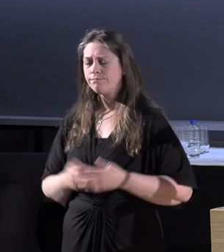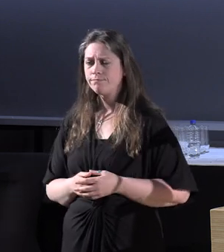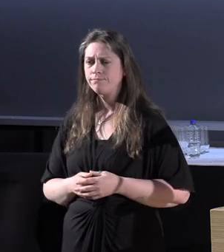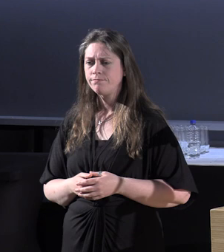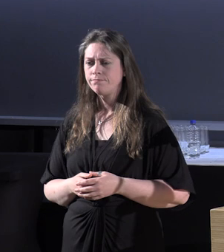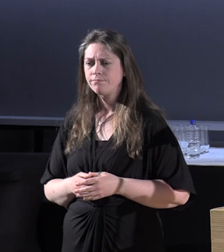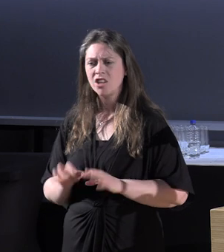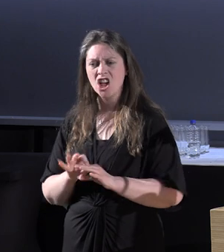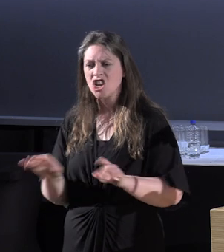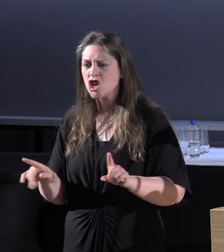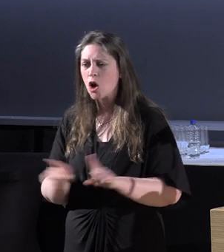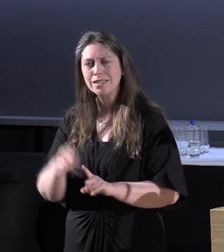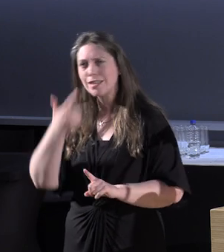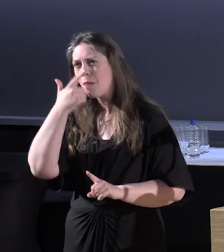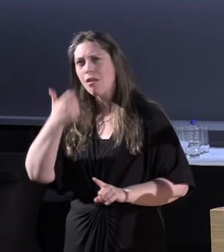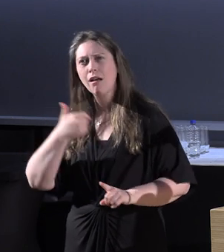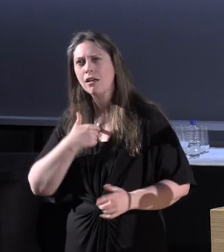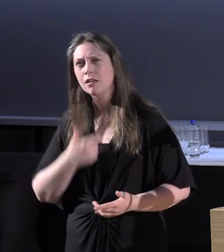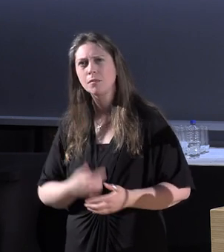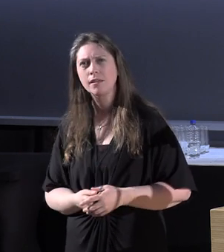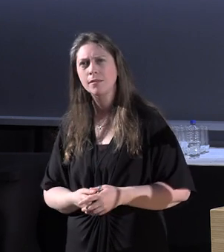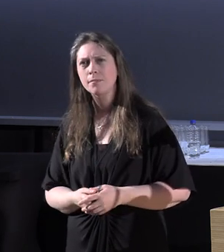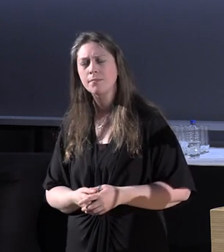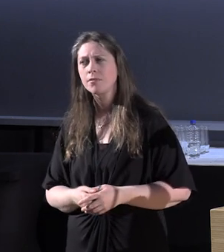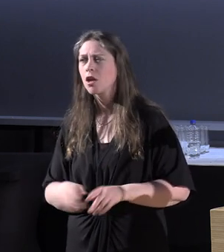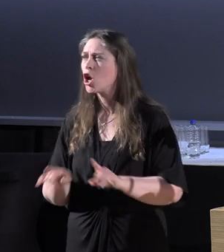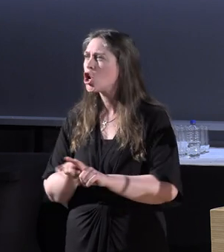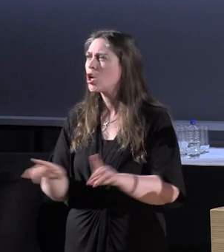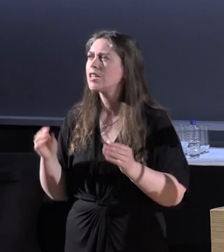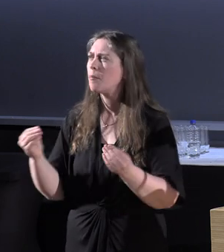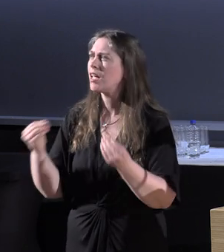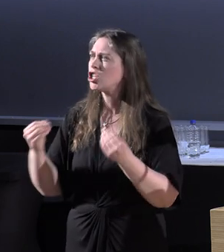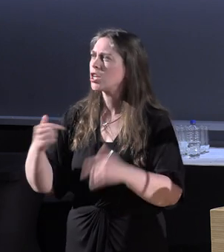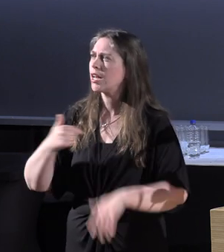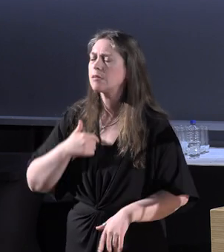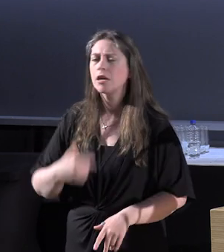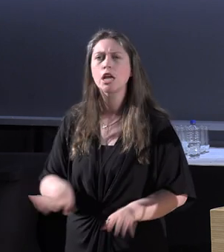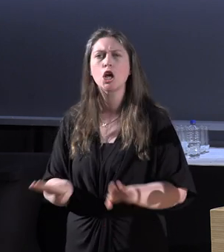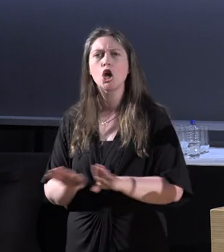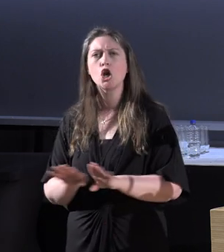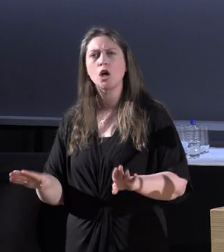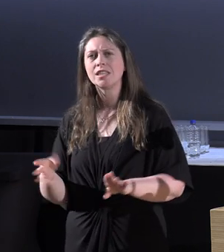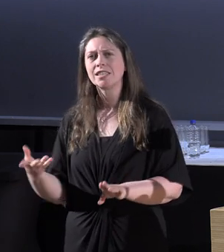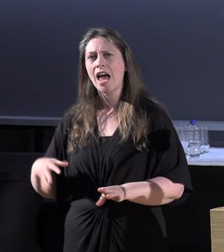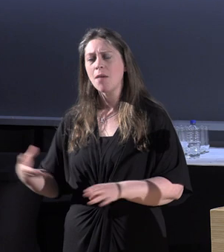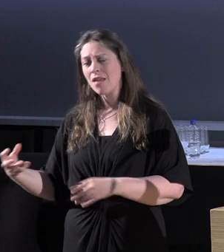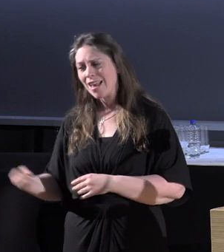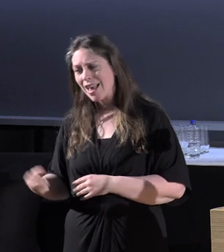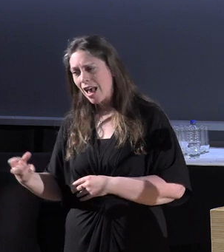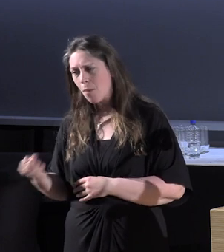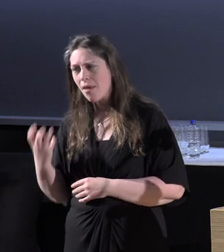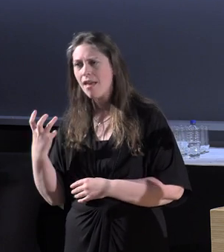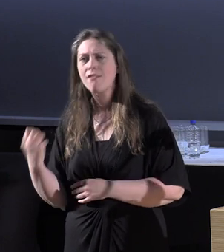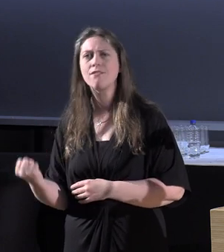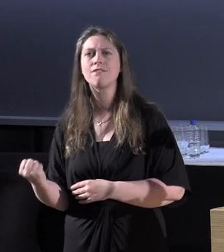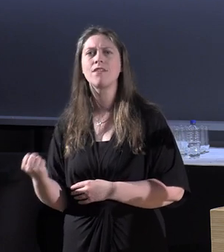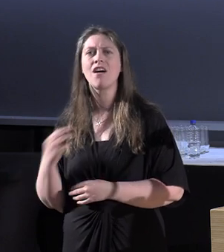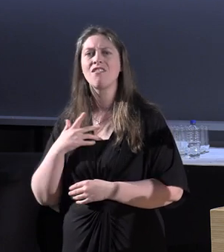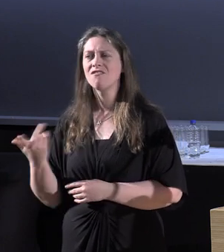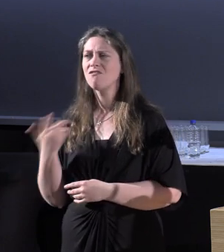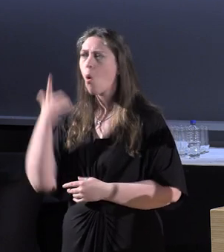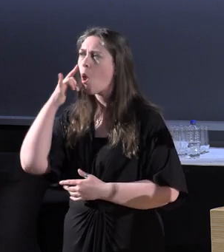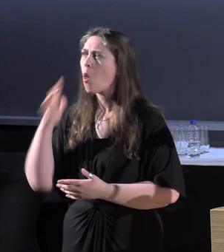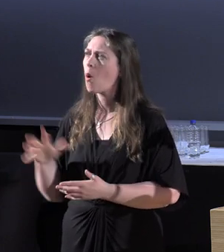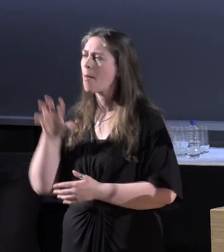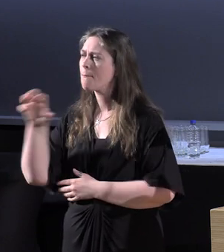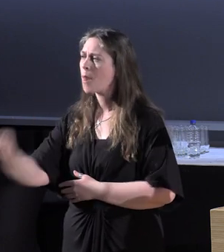not as fortunate as I am. They may not be as educated as I am. They may not have the income to retain a lawyer and